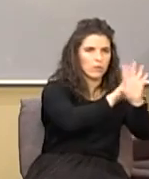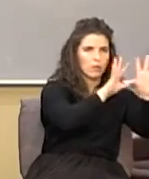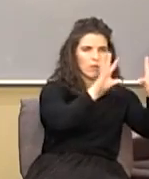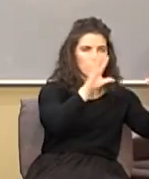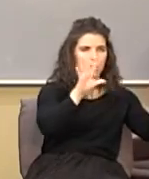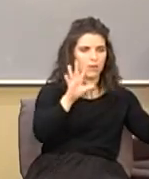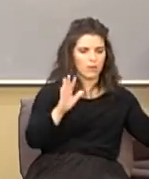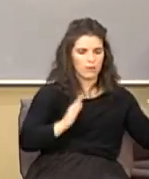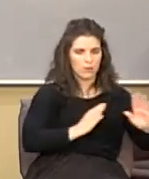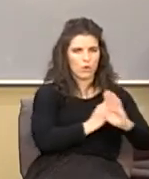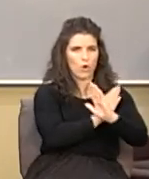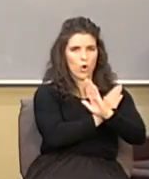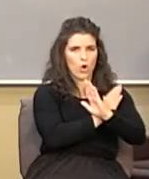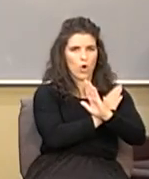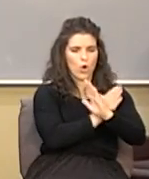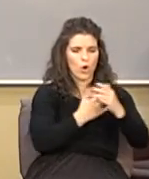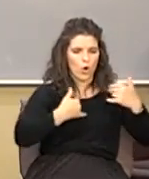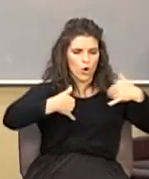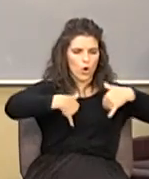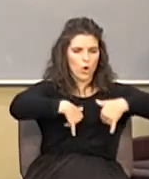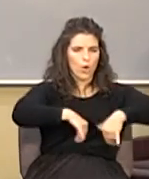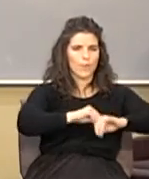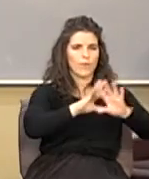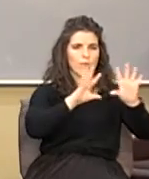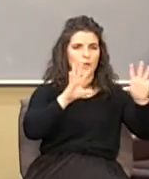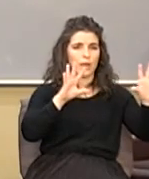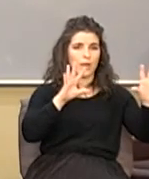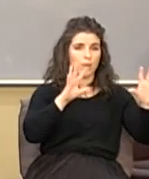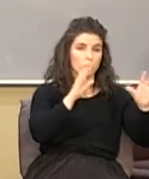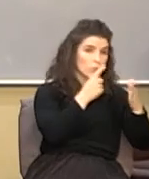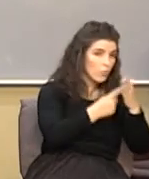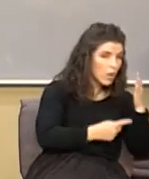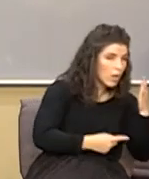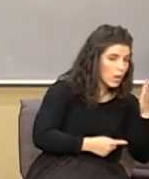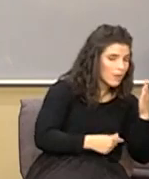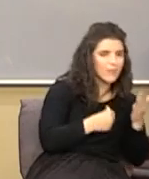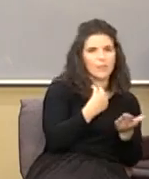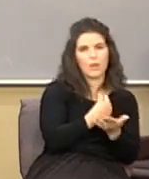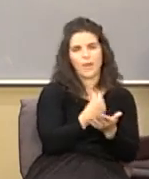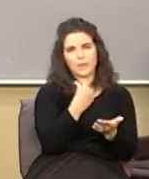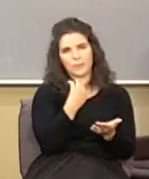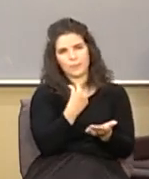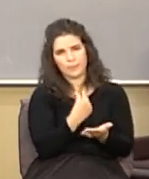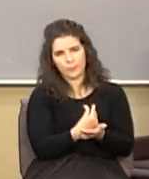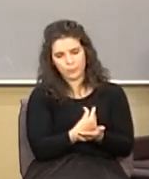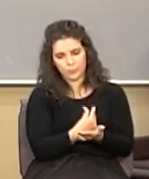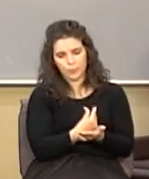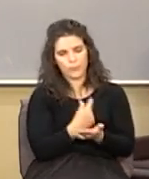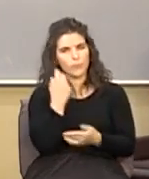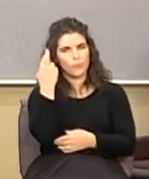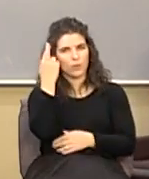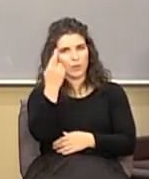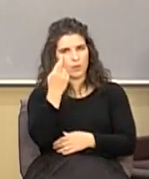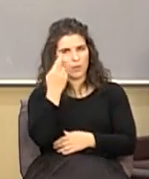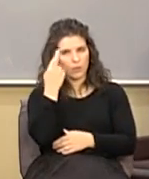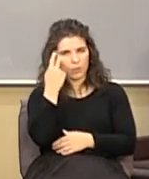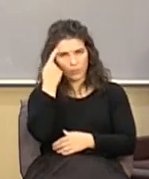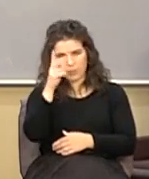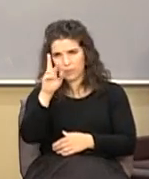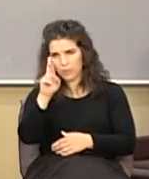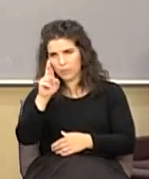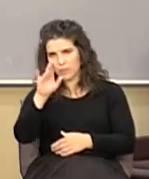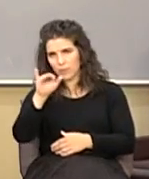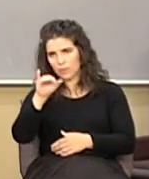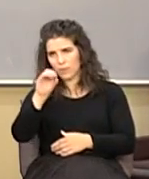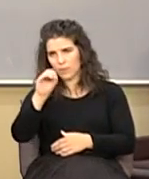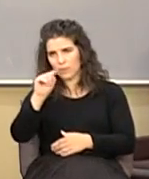the armor of light is the gospel now the reason for the riots and so forth